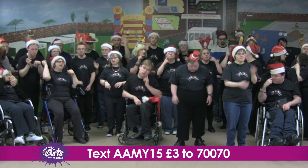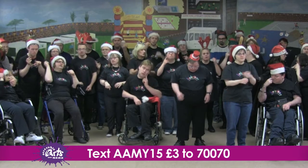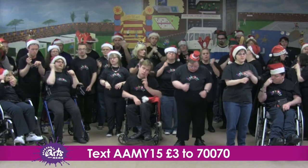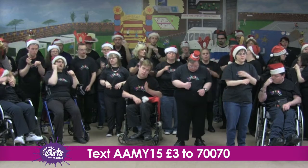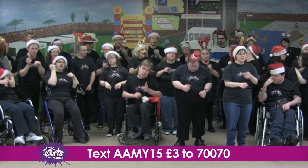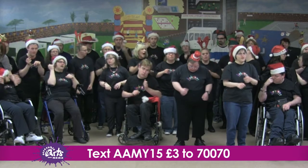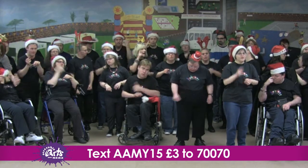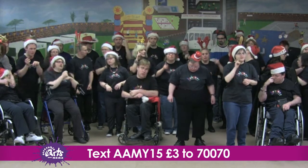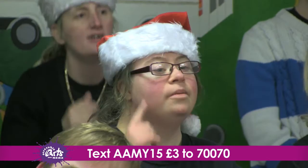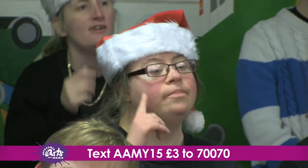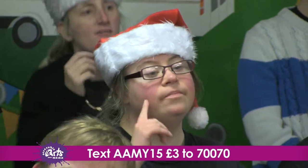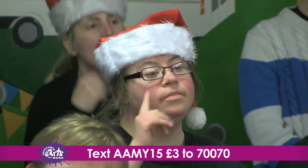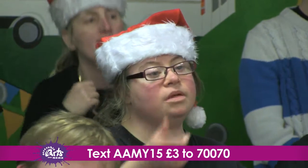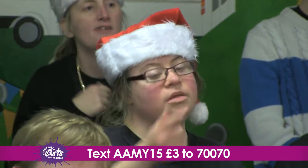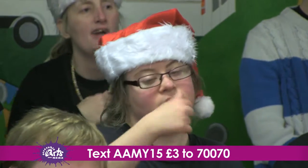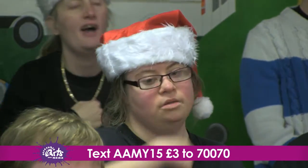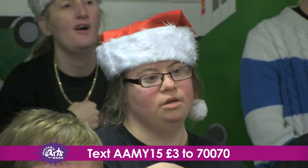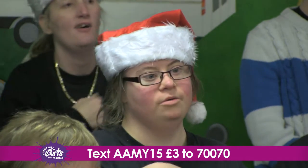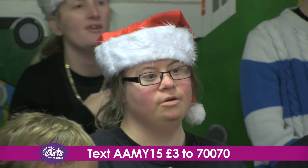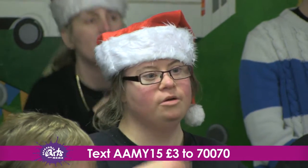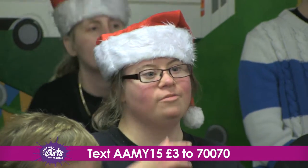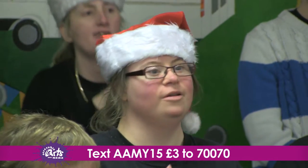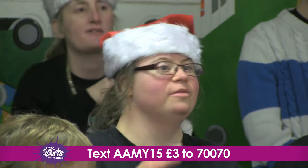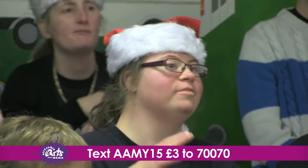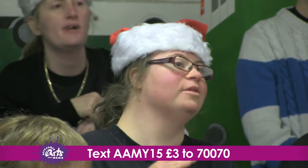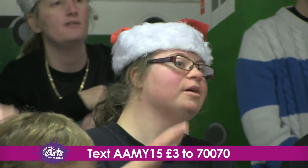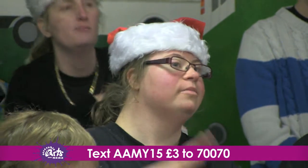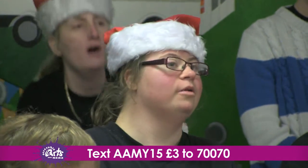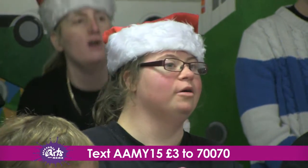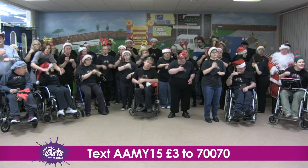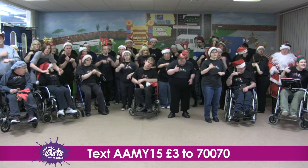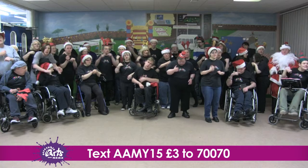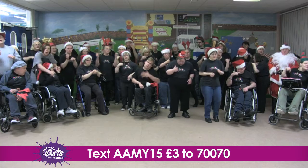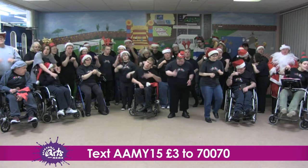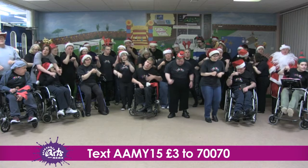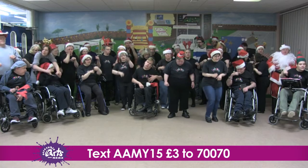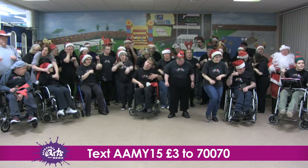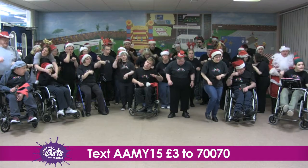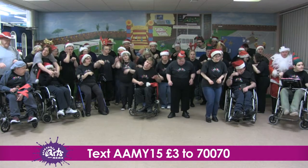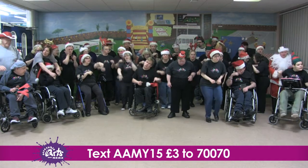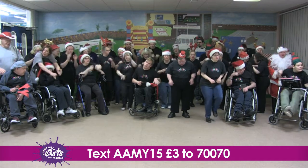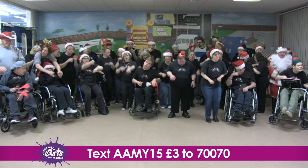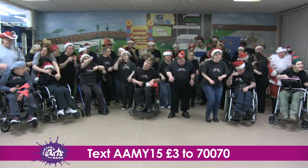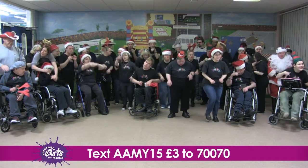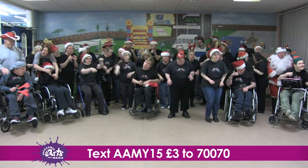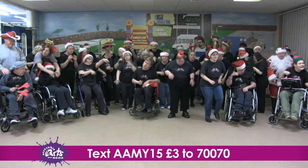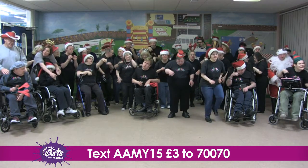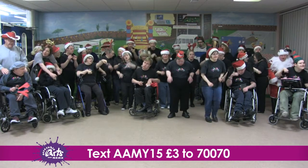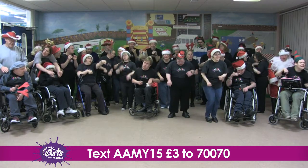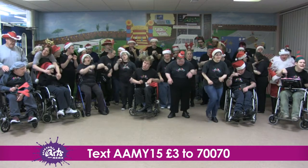do. I'm sleeping now on Christmas morning, sleeping down the stairs.